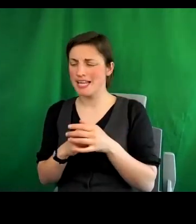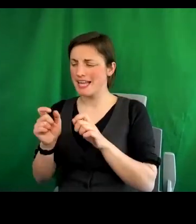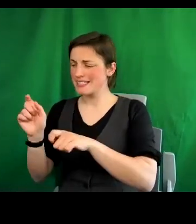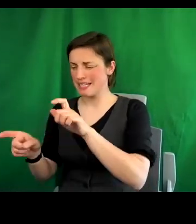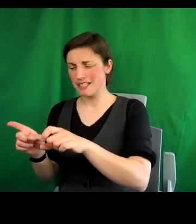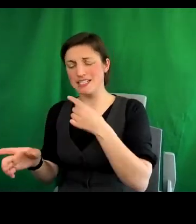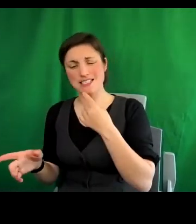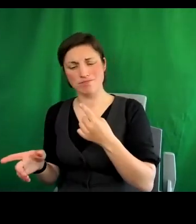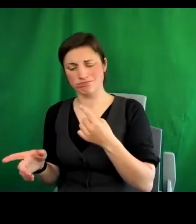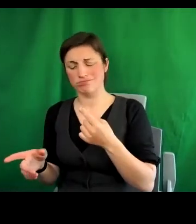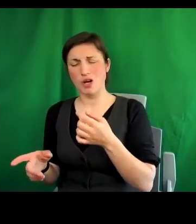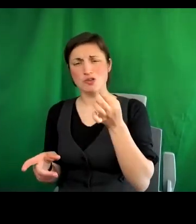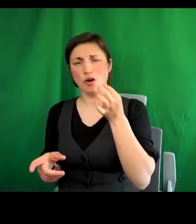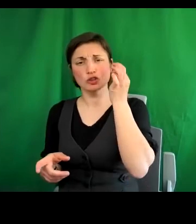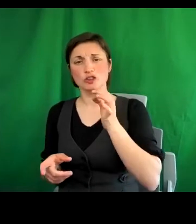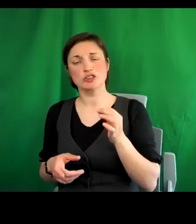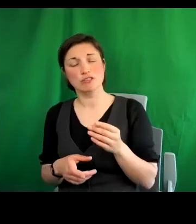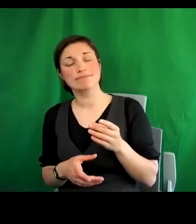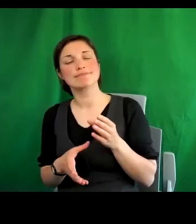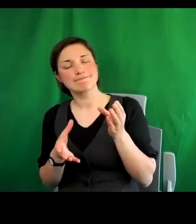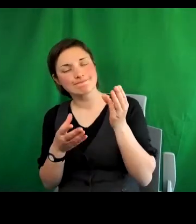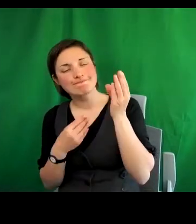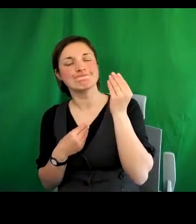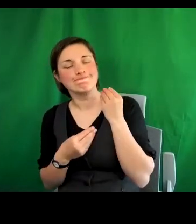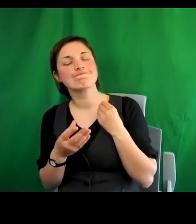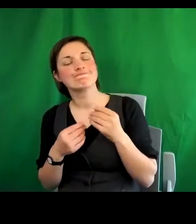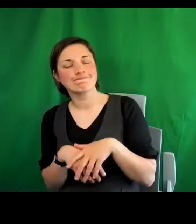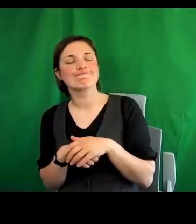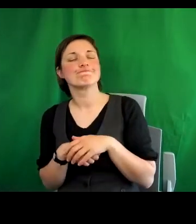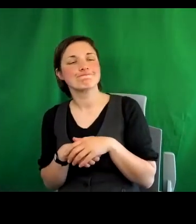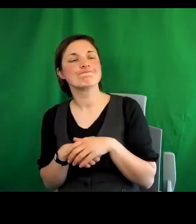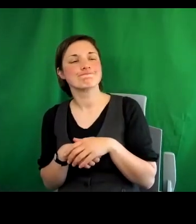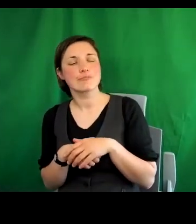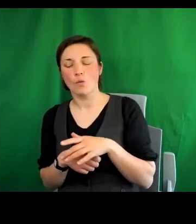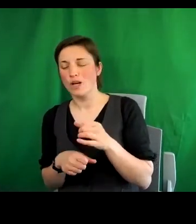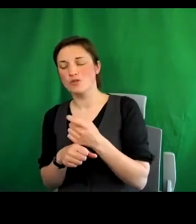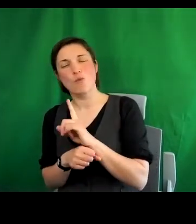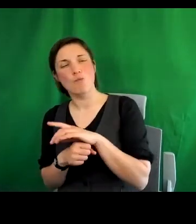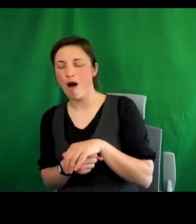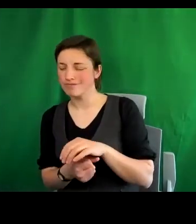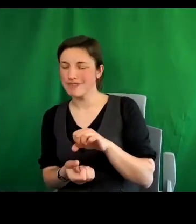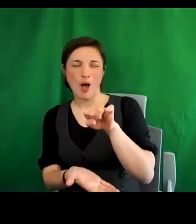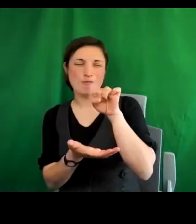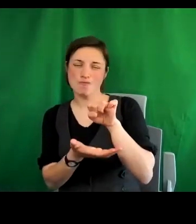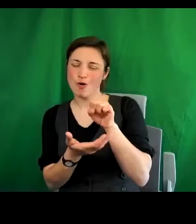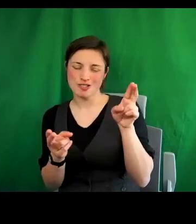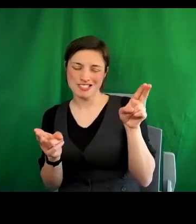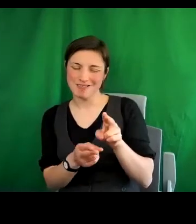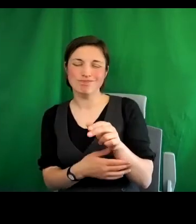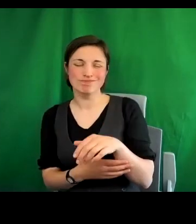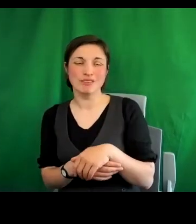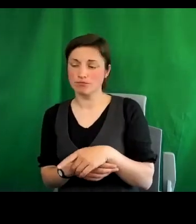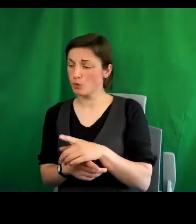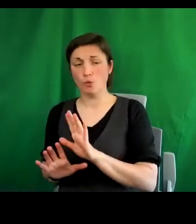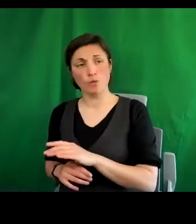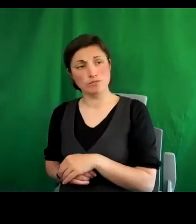we're not just going to sit here and listen to what you may or may not do with us and how tight the budgets are and all of that. We have a